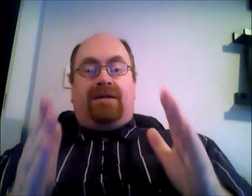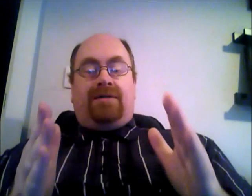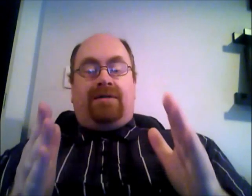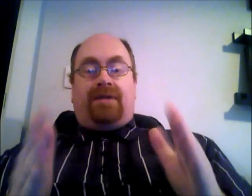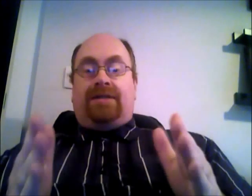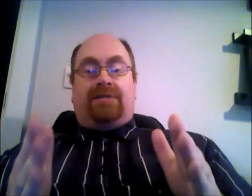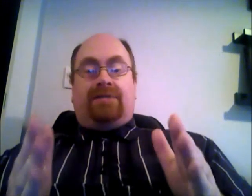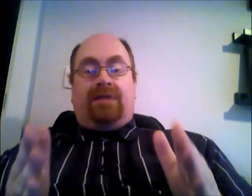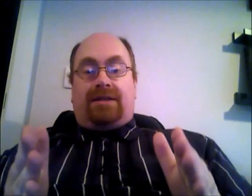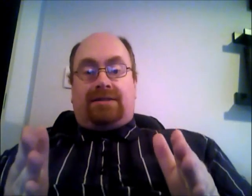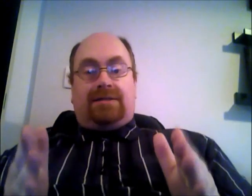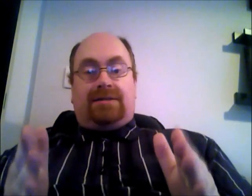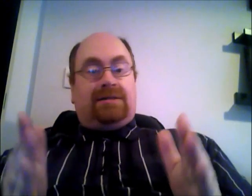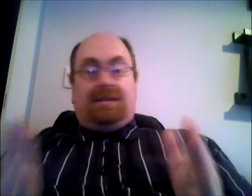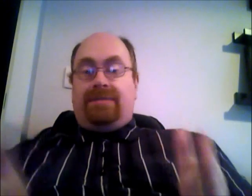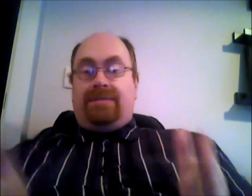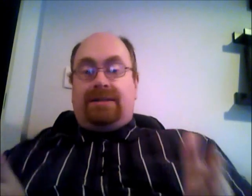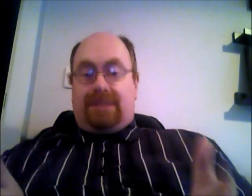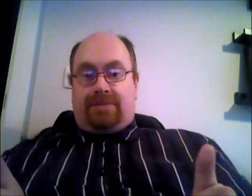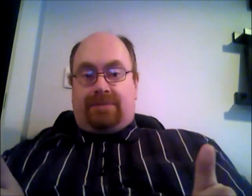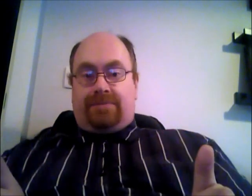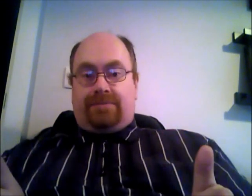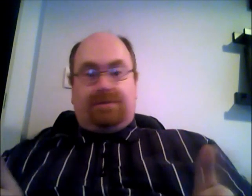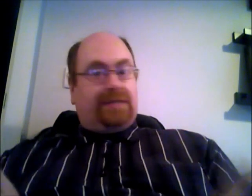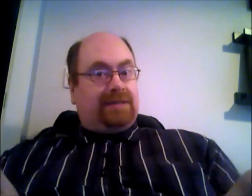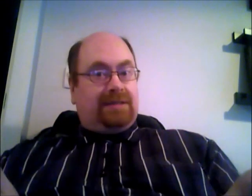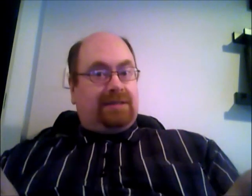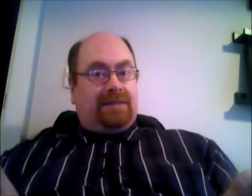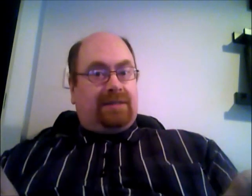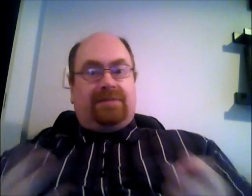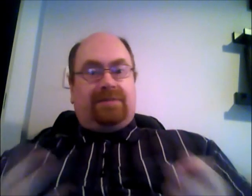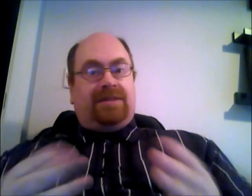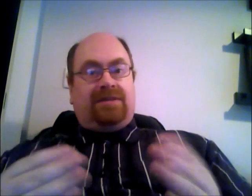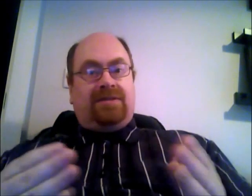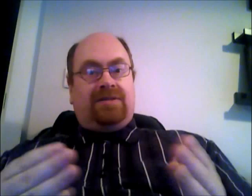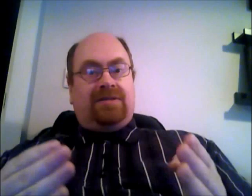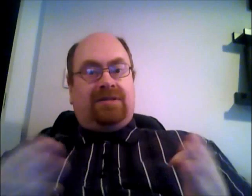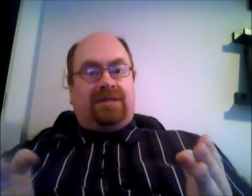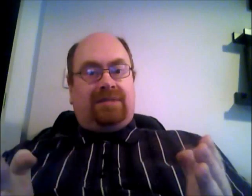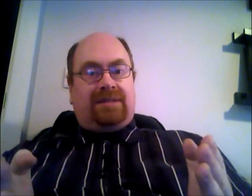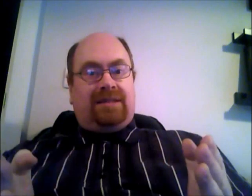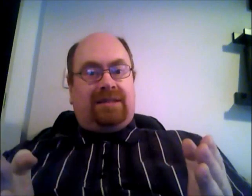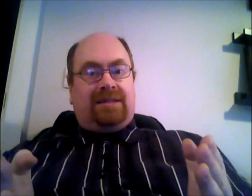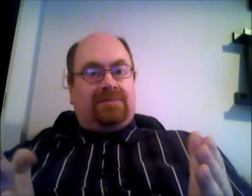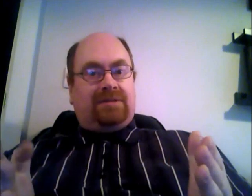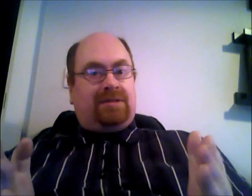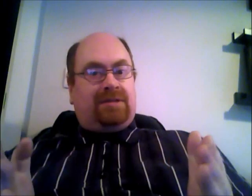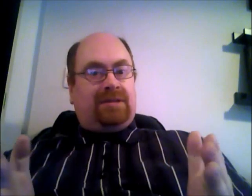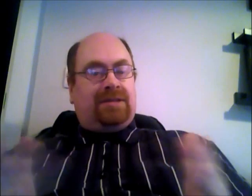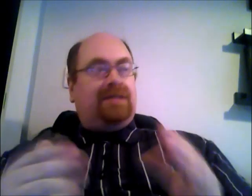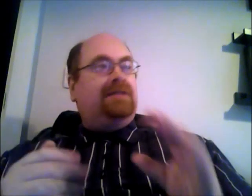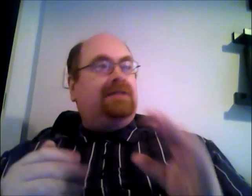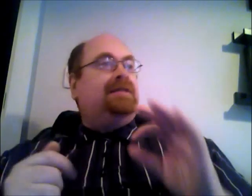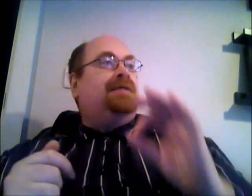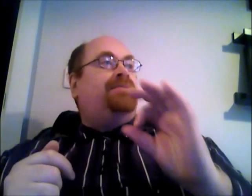to be watching their wallets same as now i have to say there is no good good times at the end of this sorry to say but